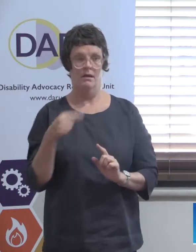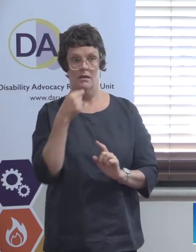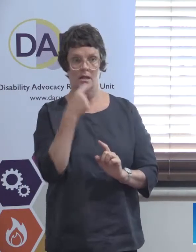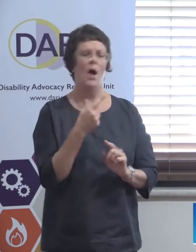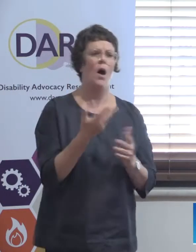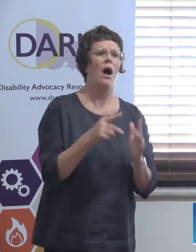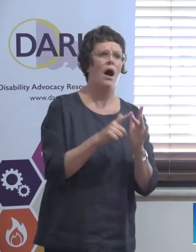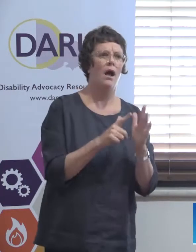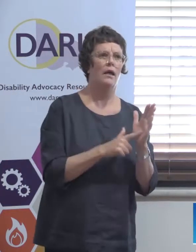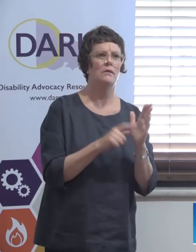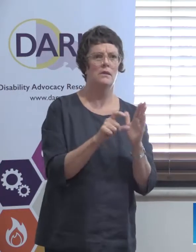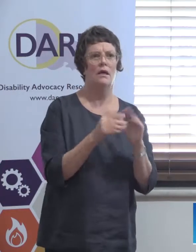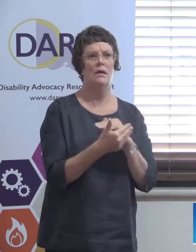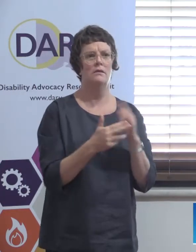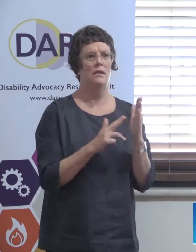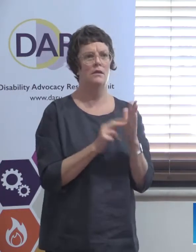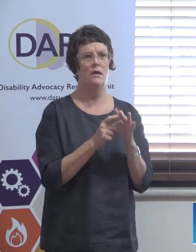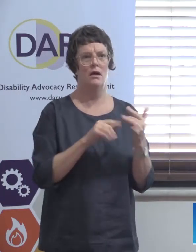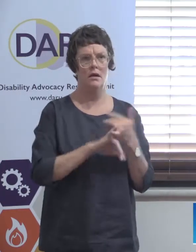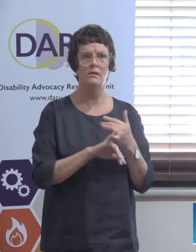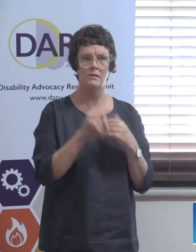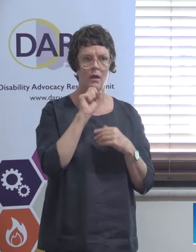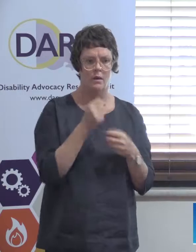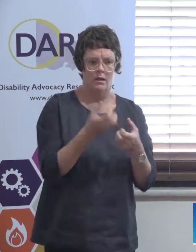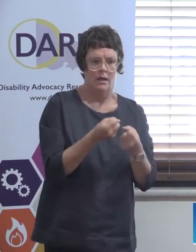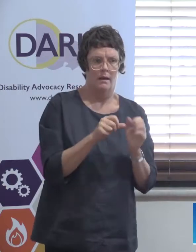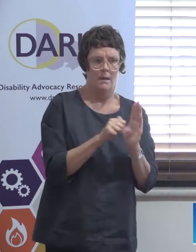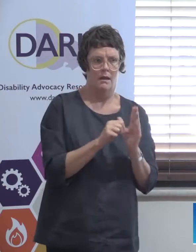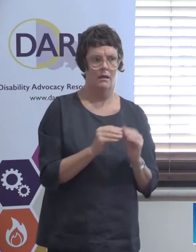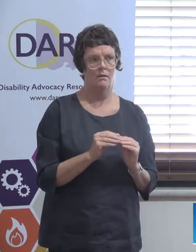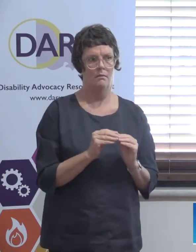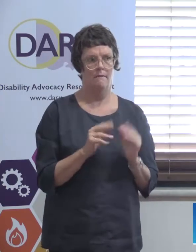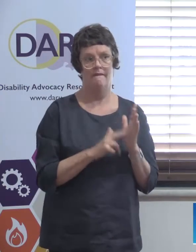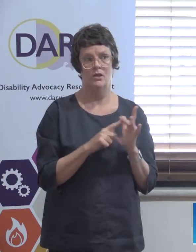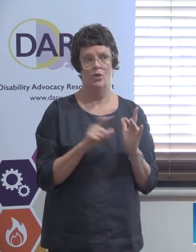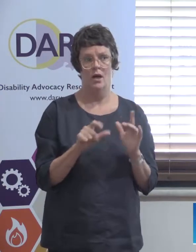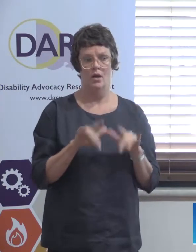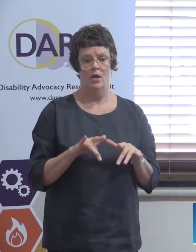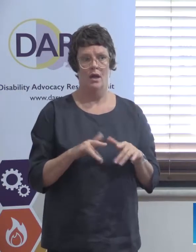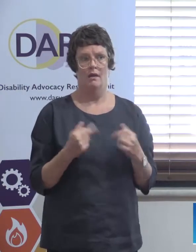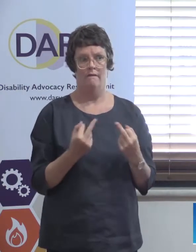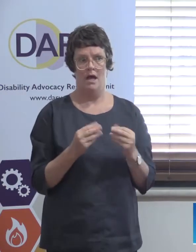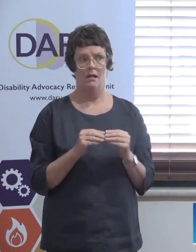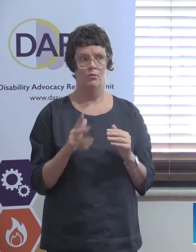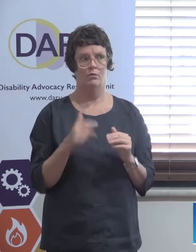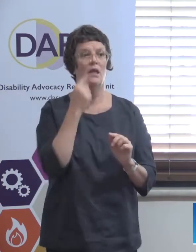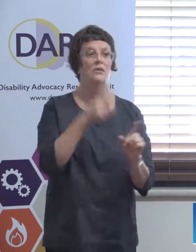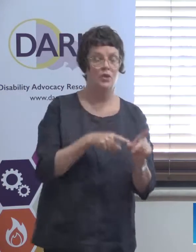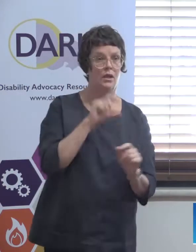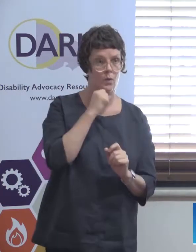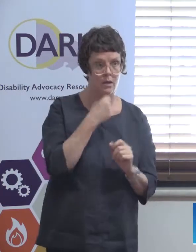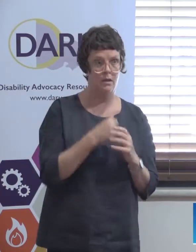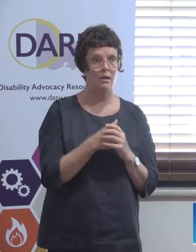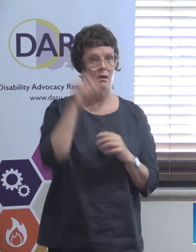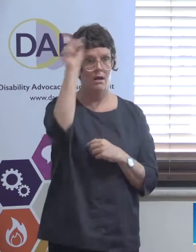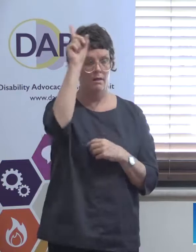So, the ILC, anyway, isn't available yet in Victoria. will be by next year. Right now, it's open in New South Wales, South Australia and ACT.